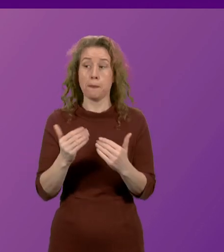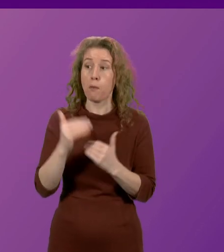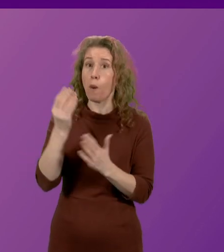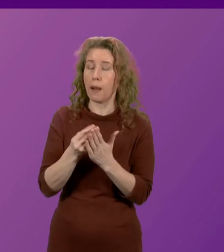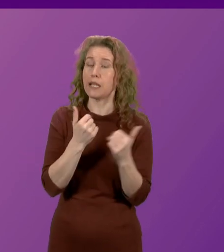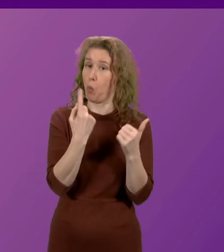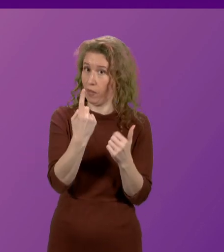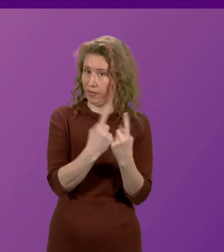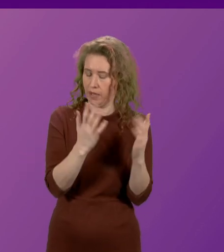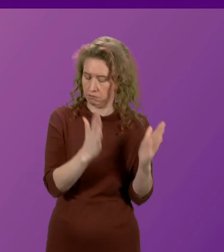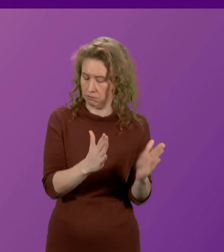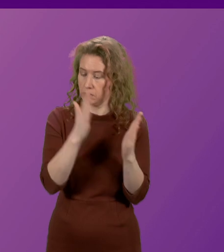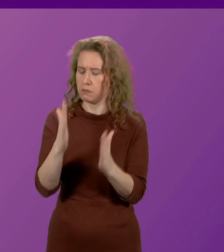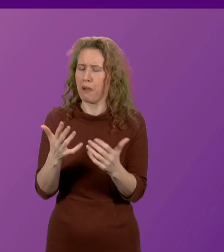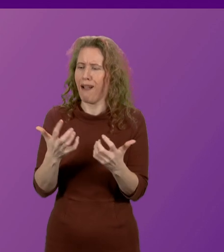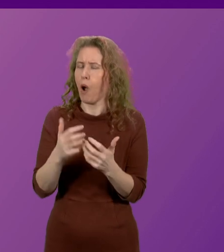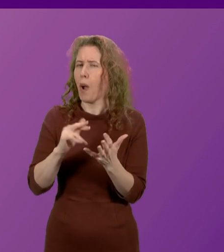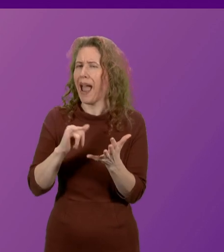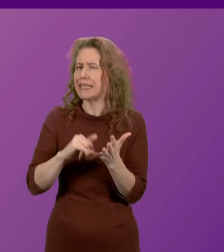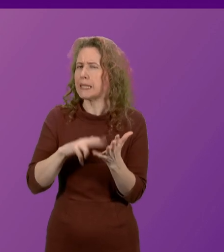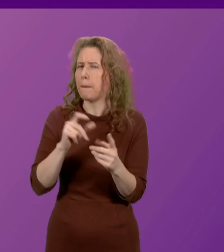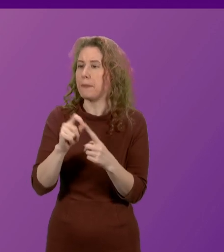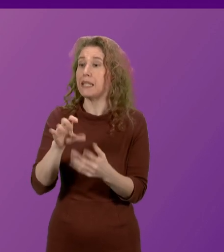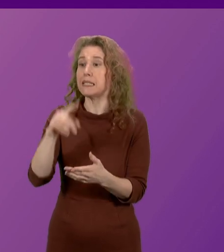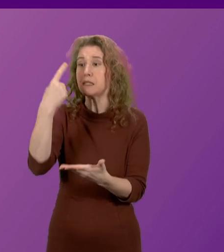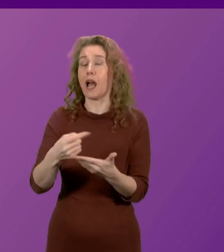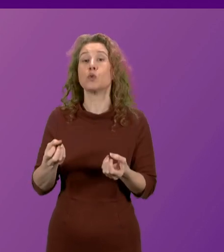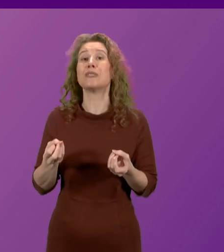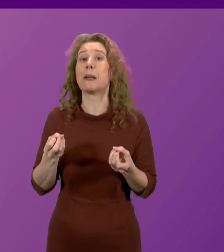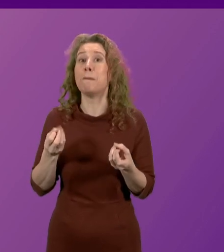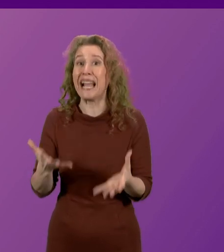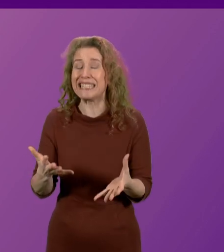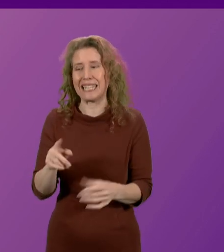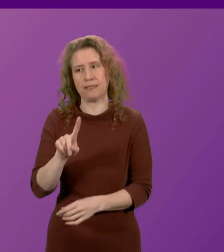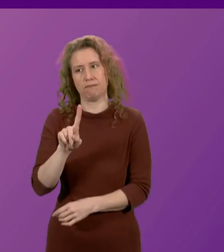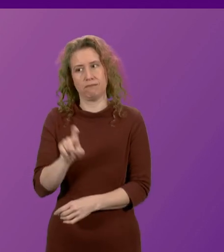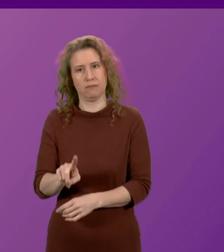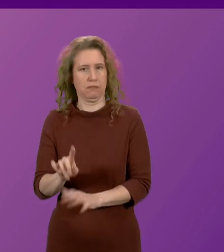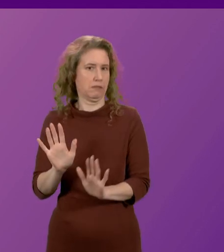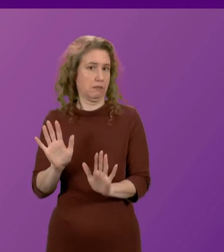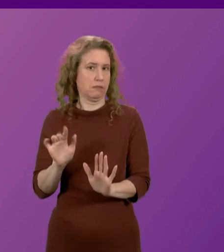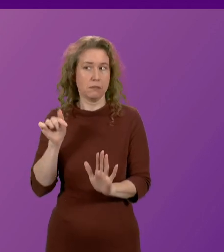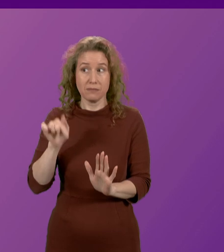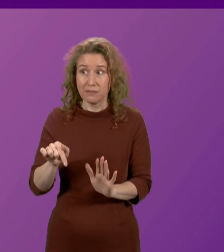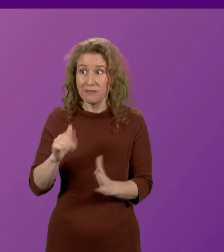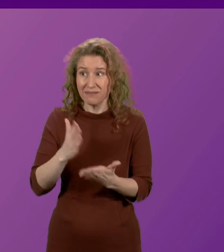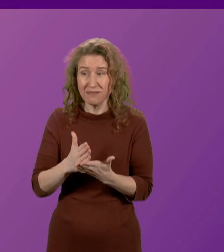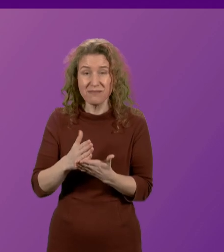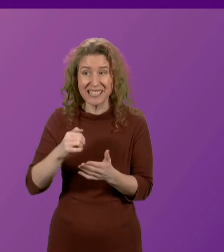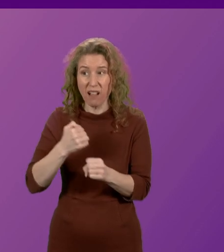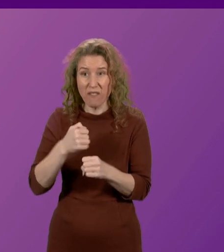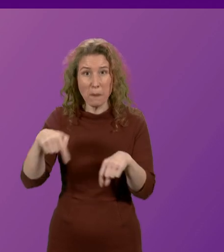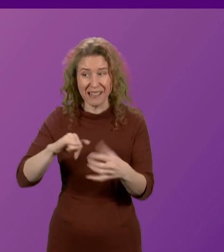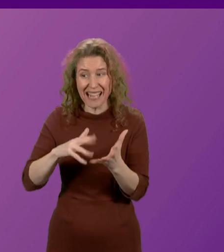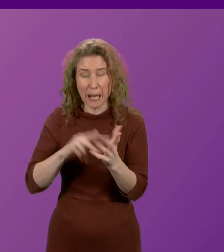one thing, how the SNP government chooses to spend it is another. And the fact is that this is an incompetent SNP government